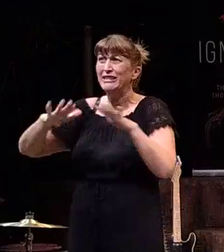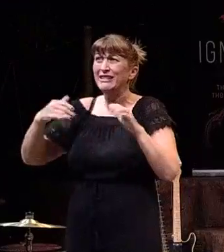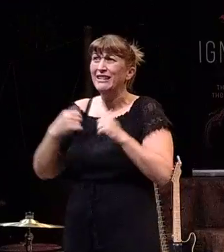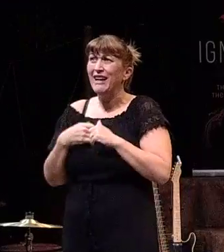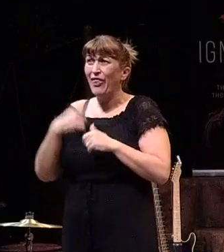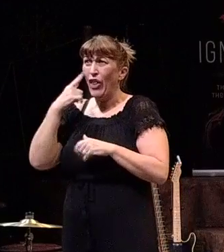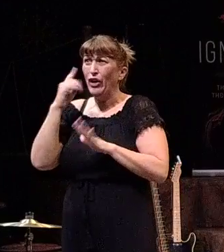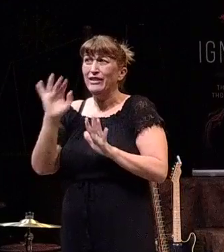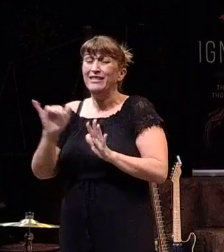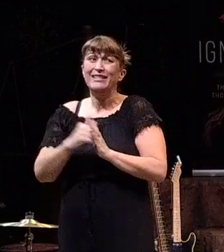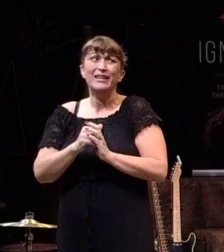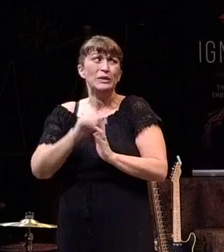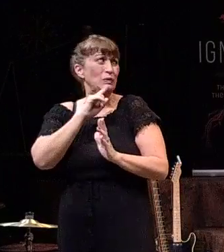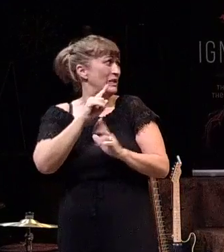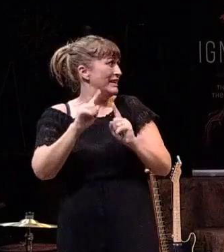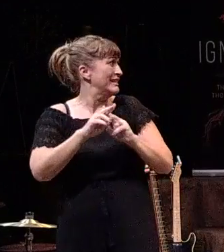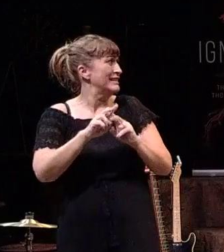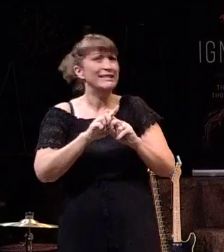It was a really different way.